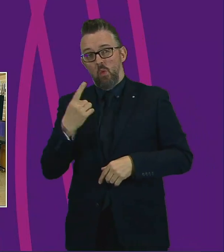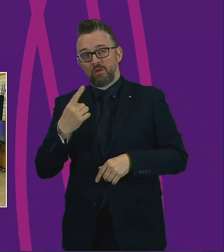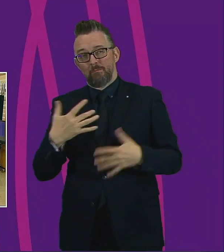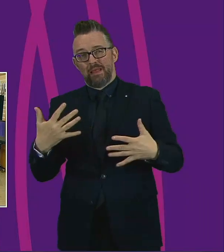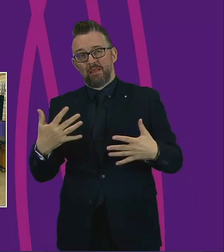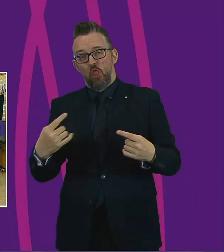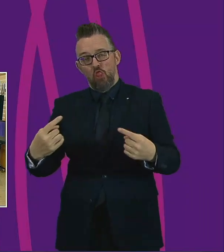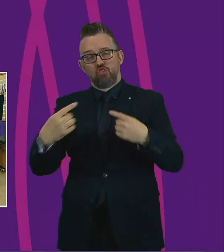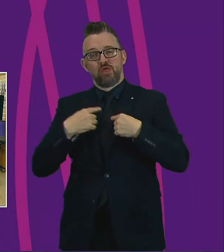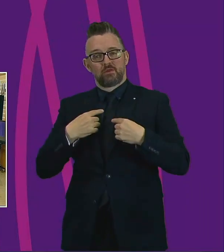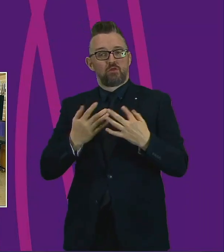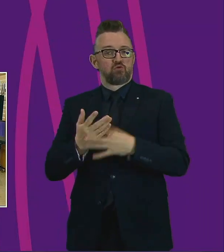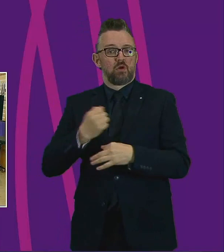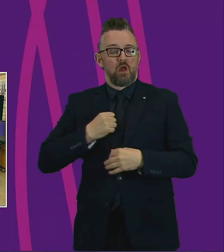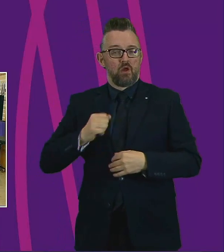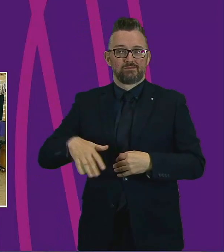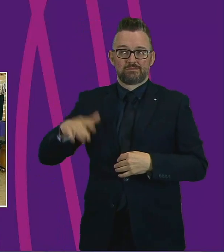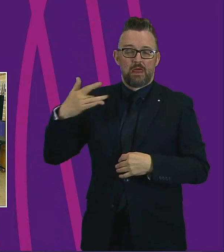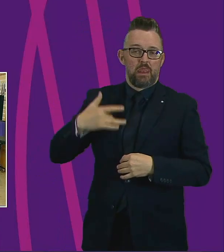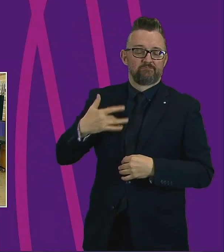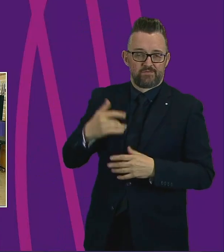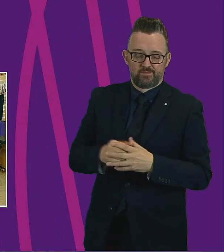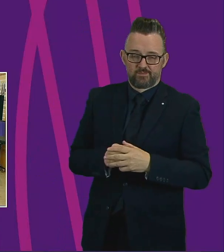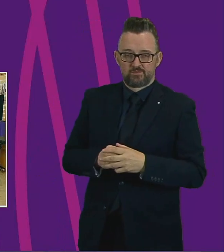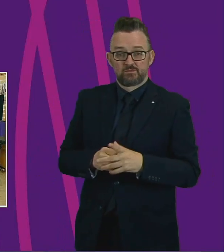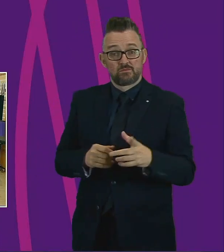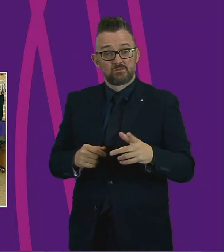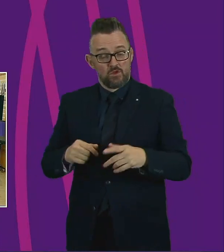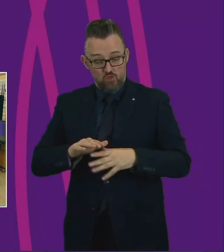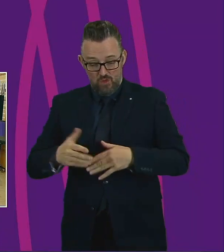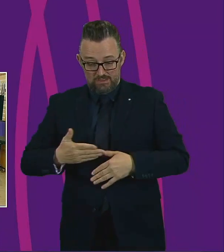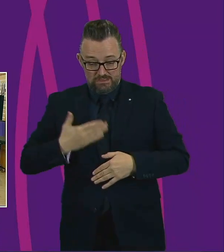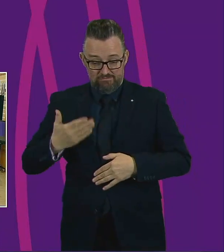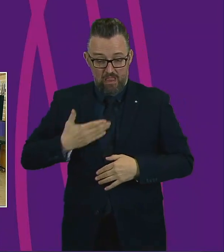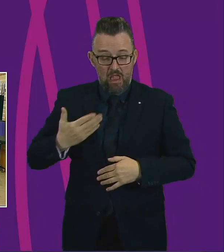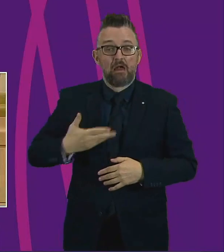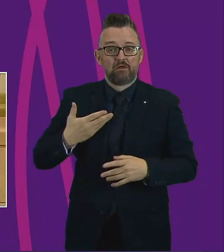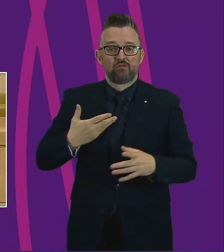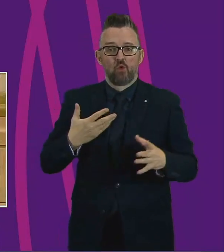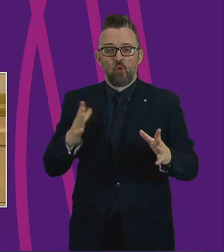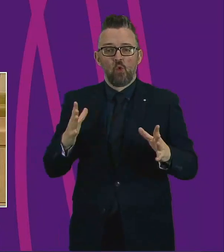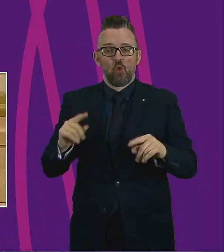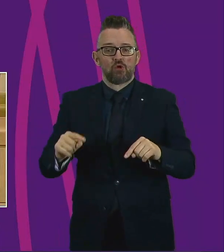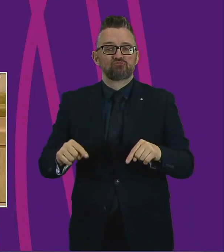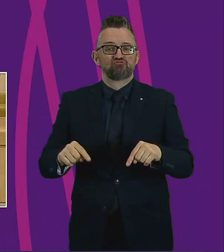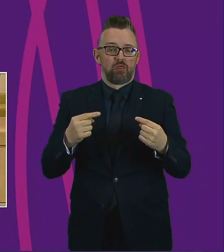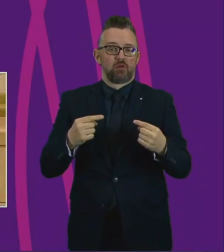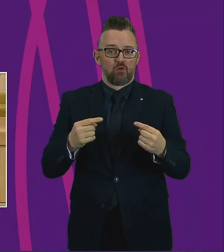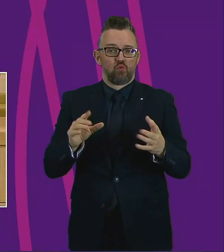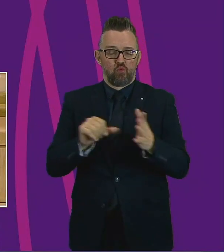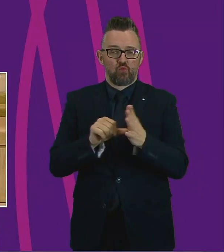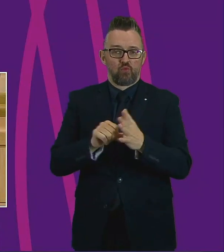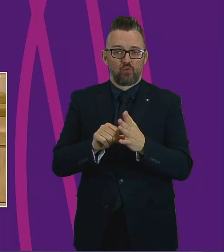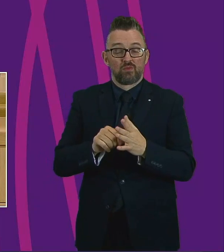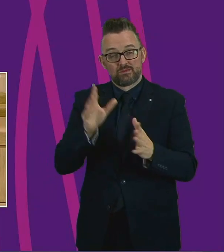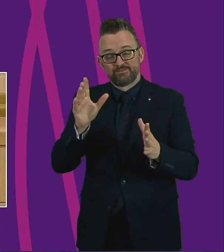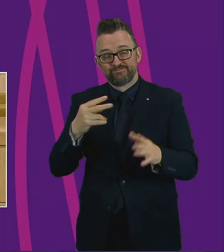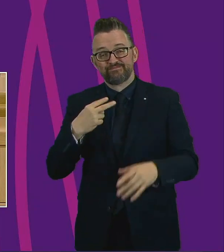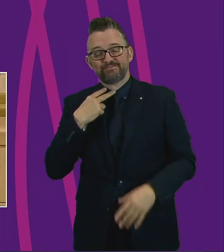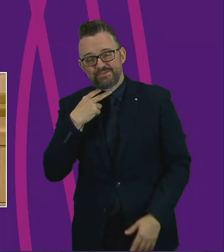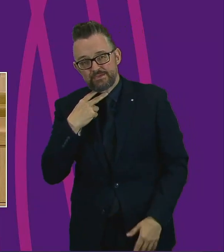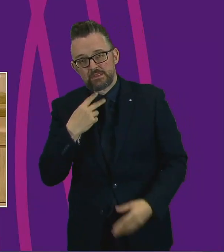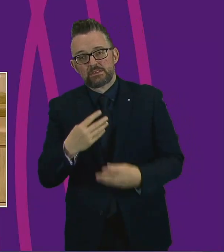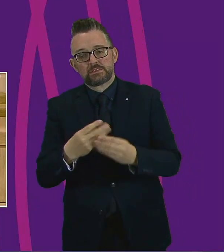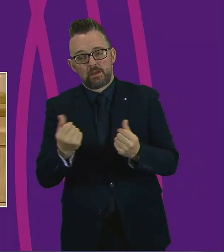lifetimes. Surviving it has been a supreme challenge for many and the sadness is that some have lost this fight.